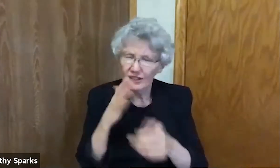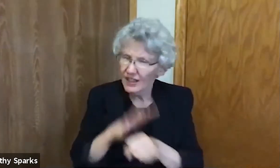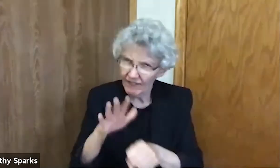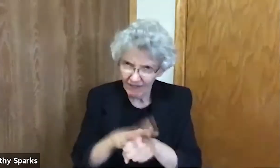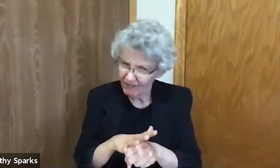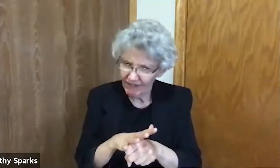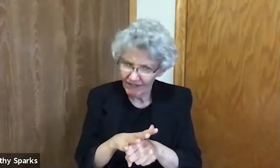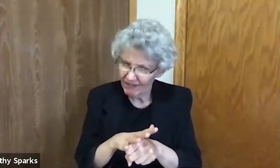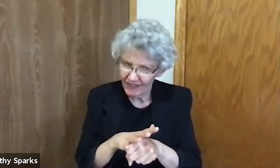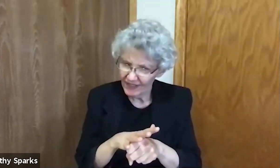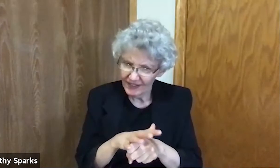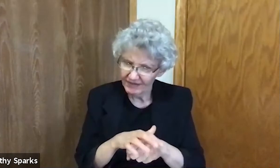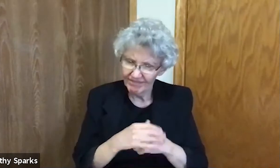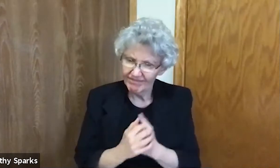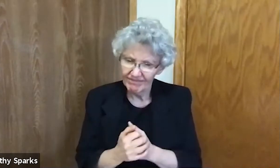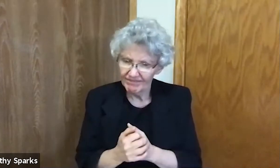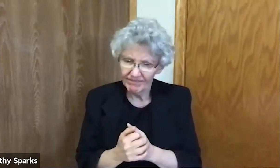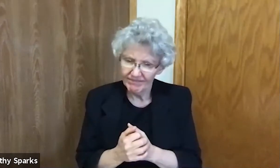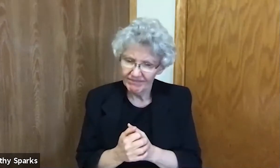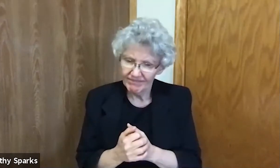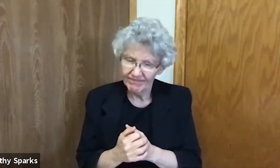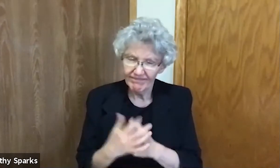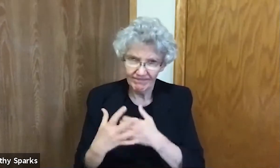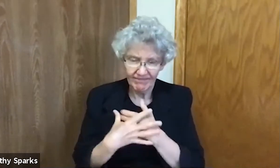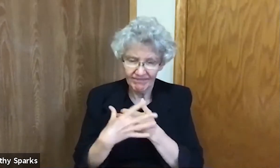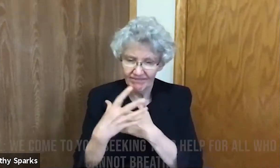For those who believe they are flawed, unlovable, and not enough.